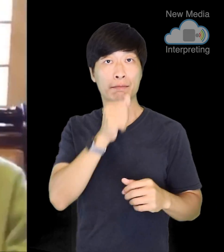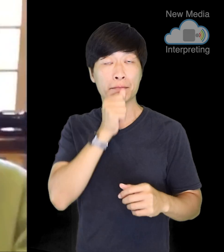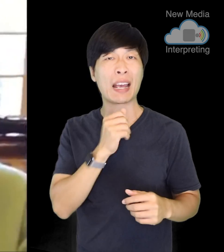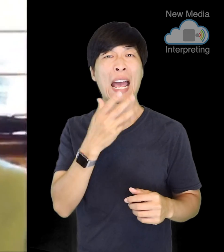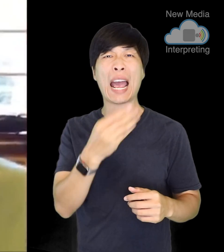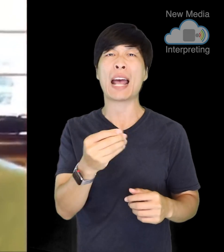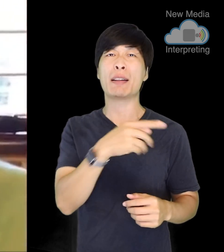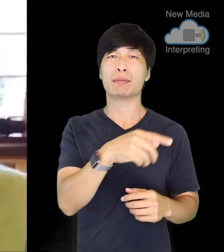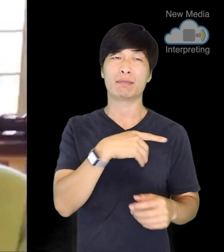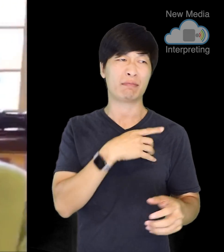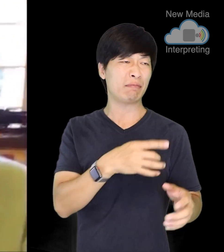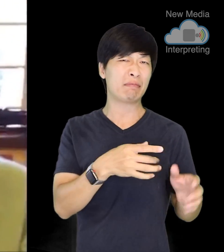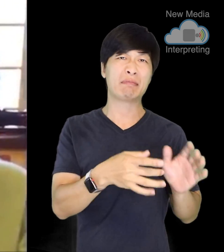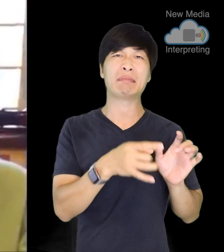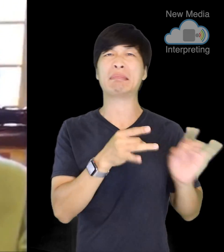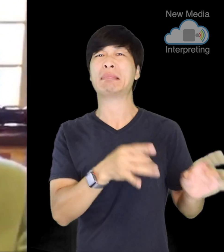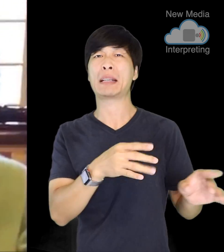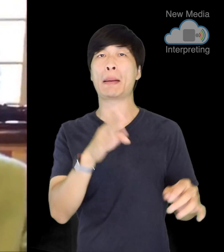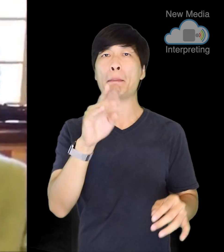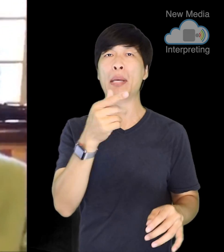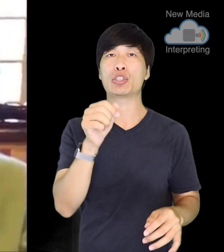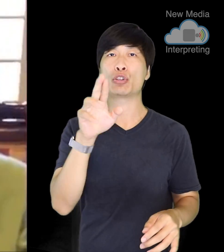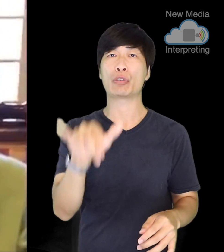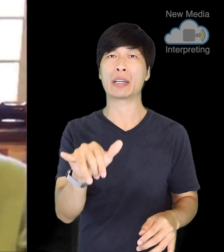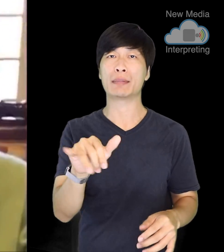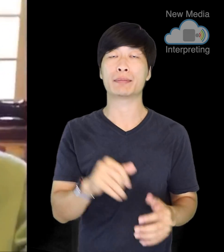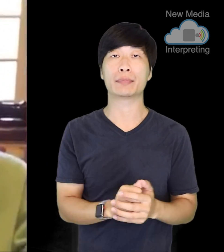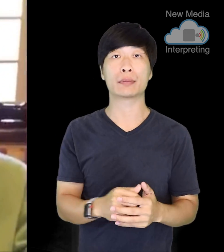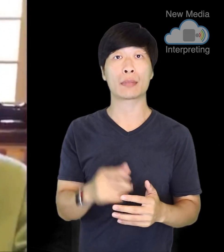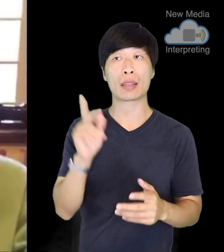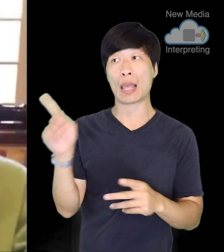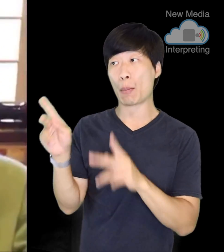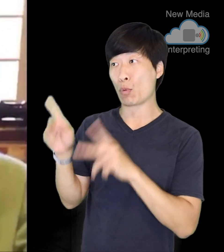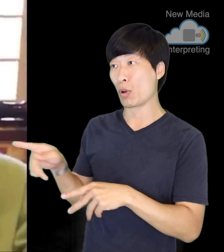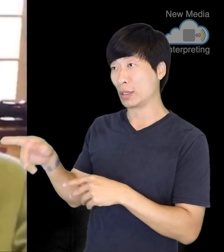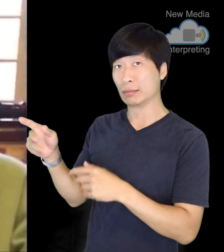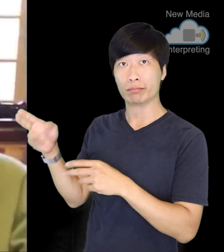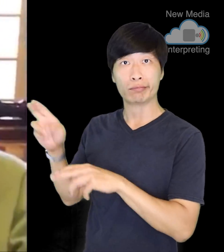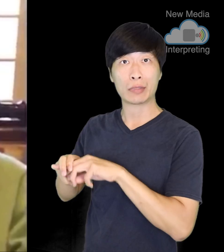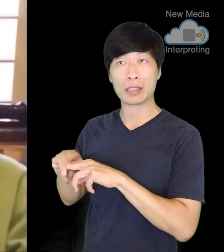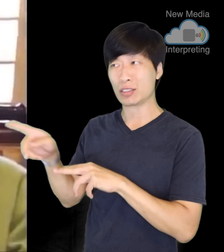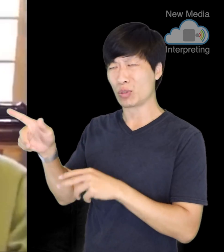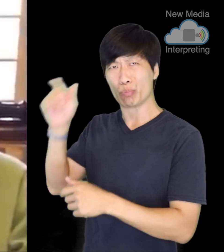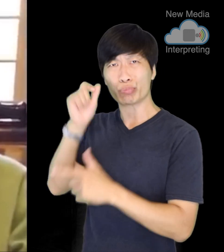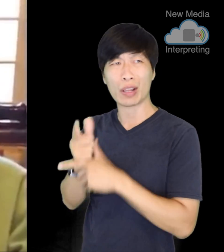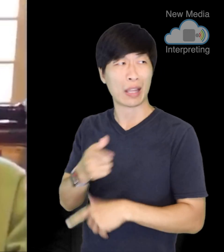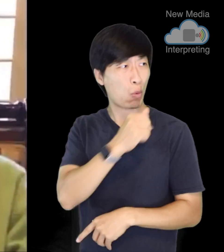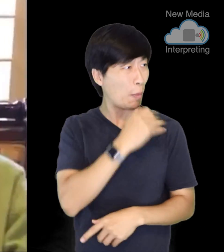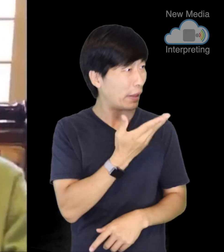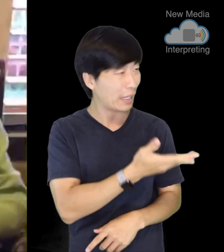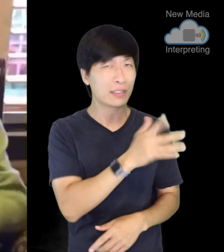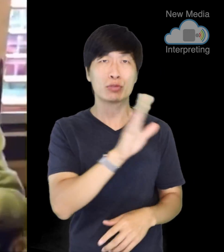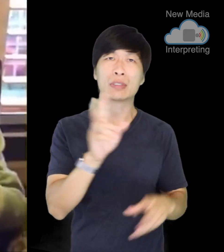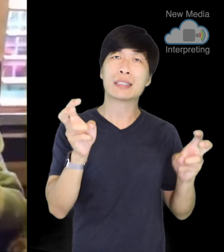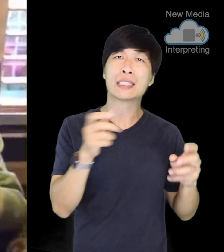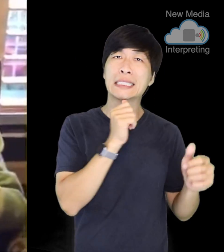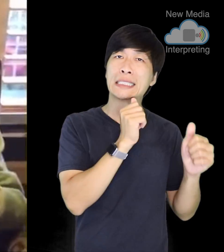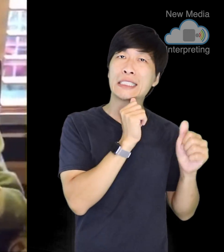That man next to you, he's your brother. That woman over there, she's your sister. And that kid walking